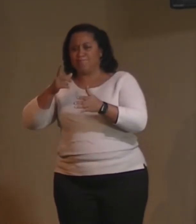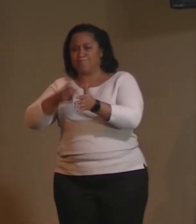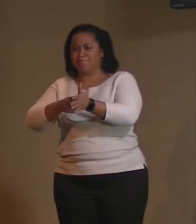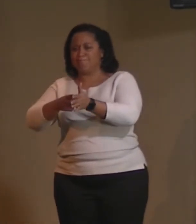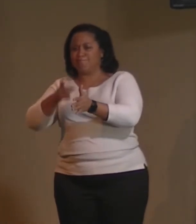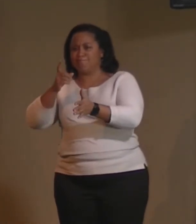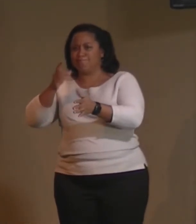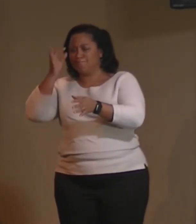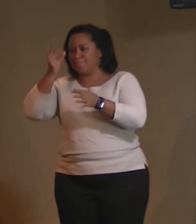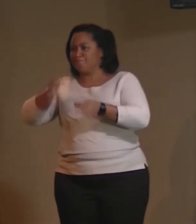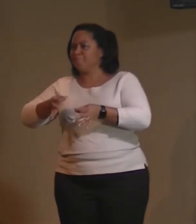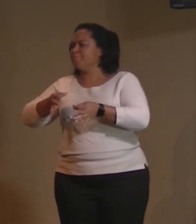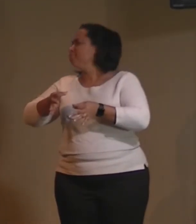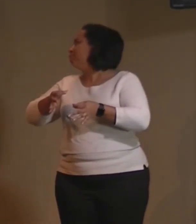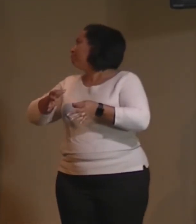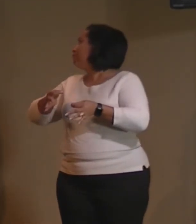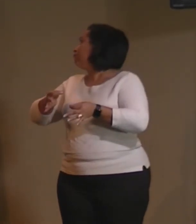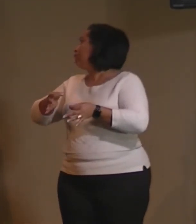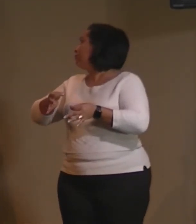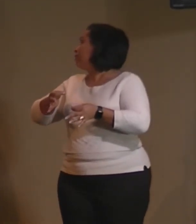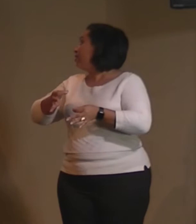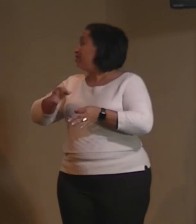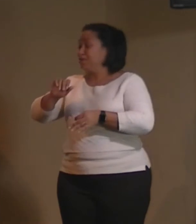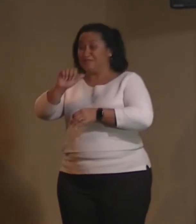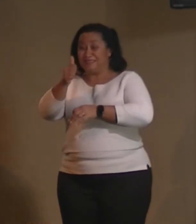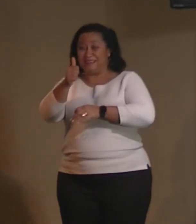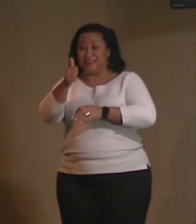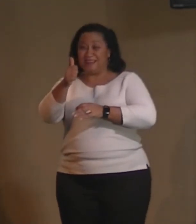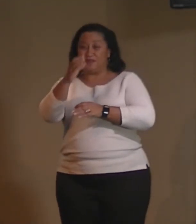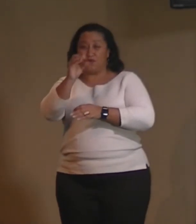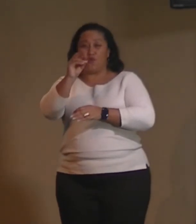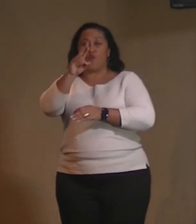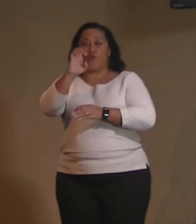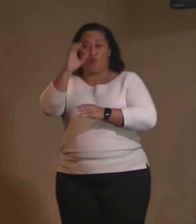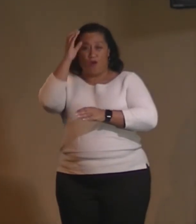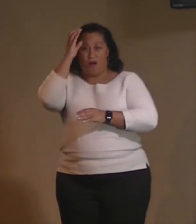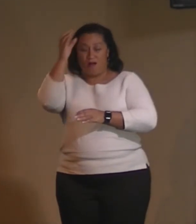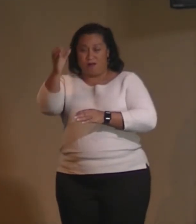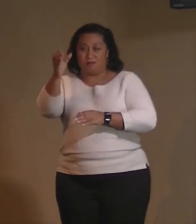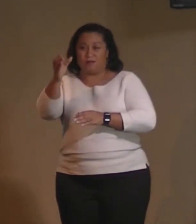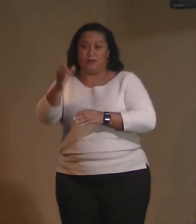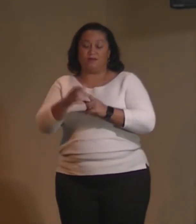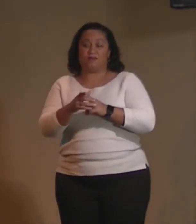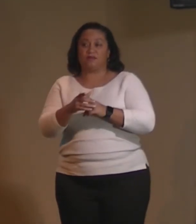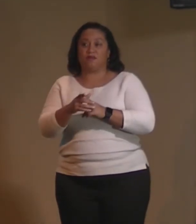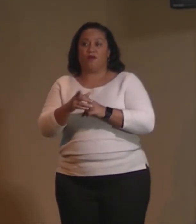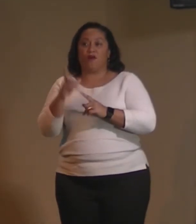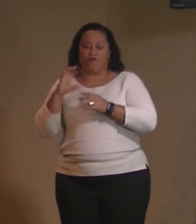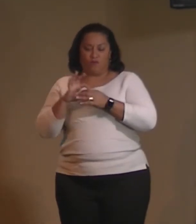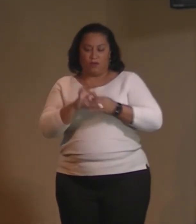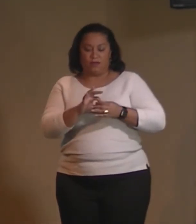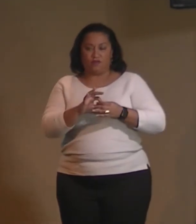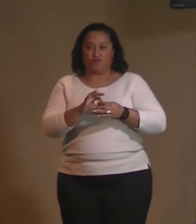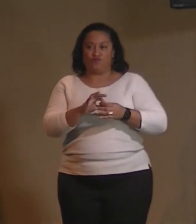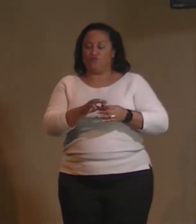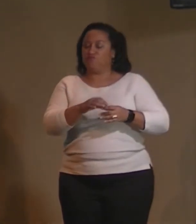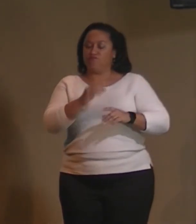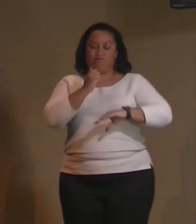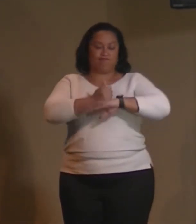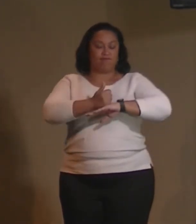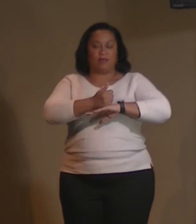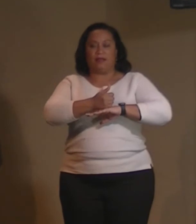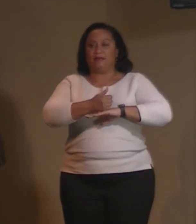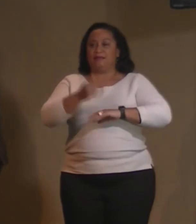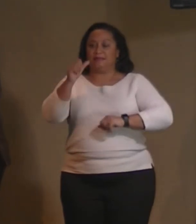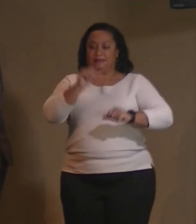these ten core concepts are basically the ten core concepts of the science of mind. These are the ten